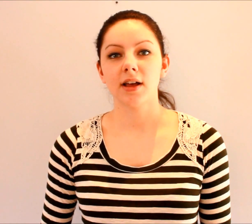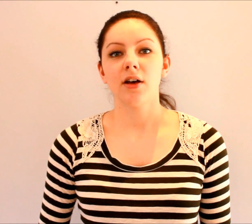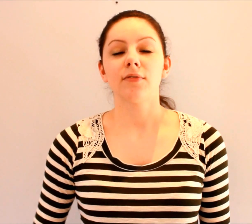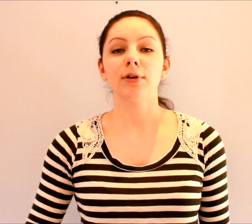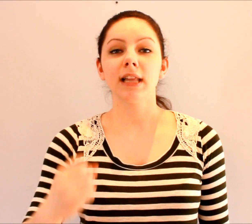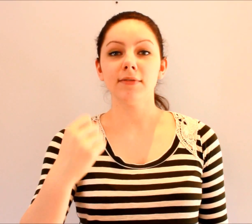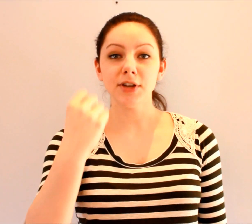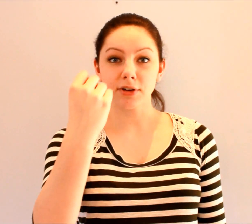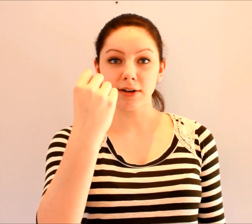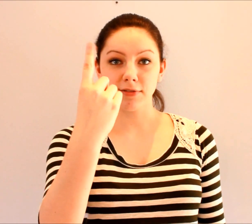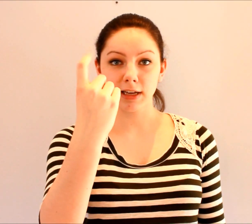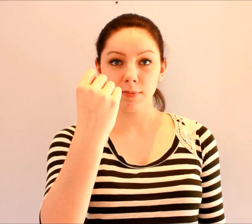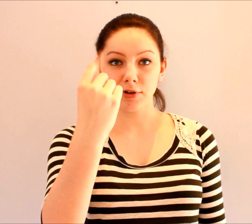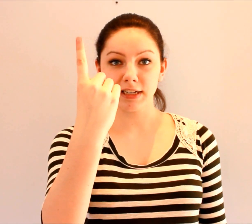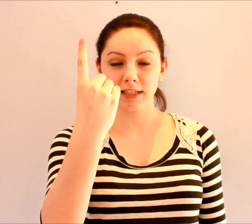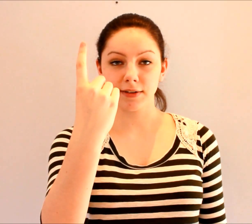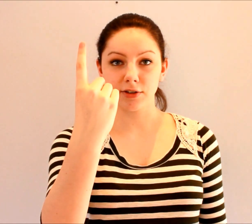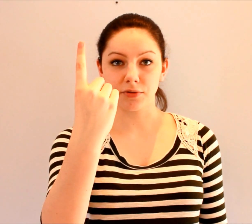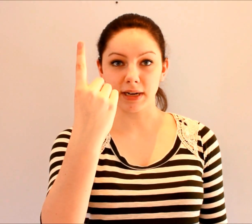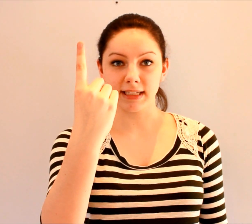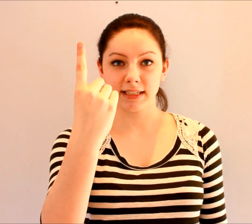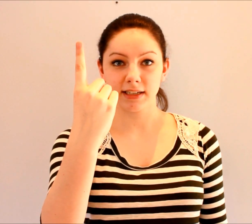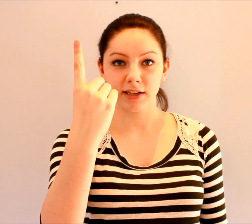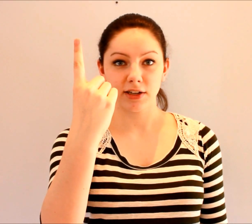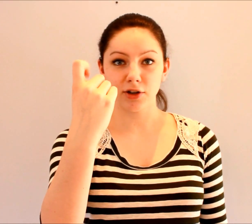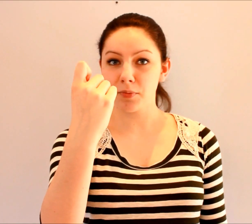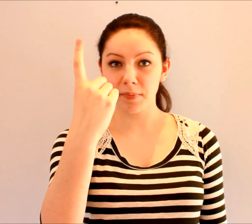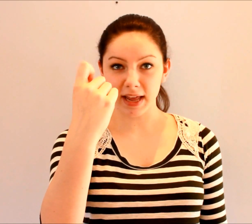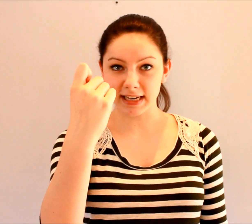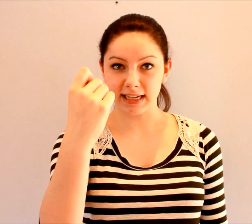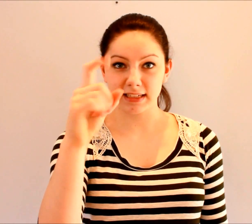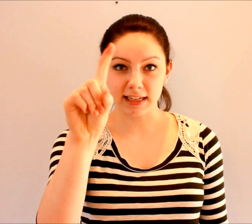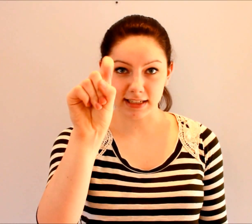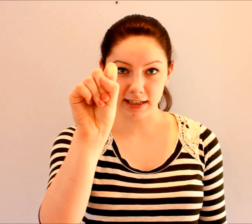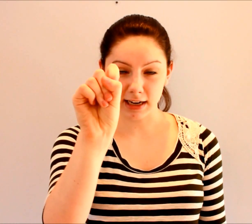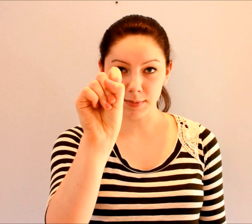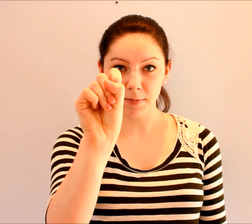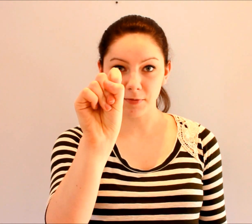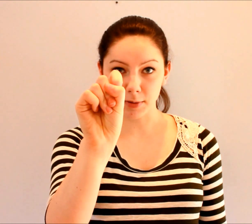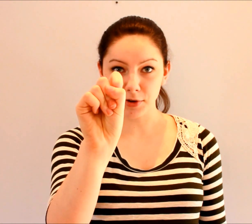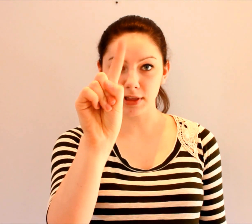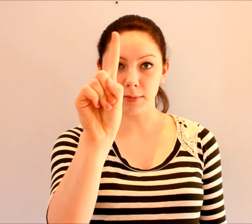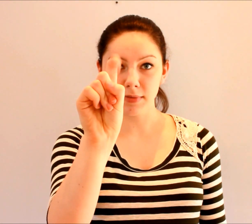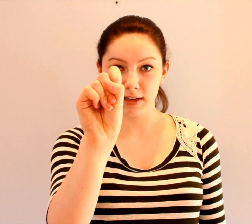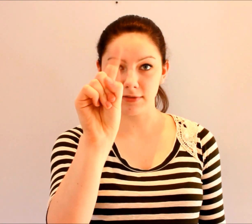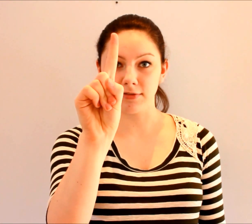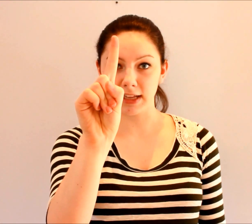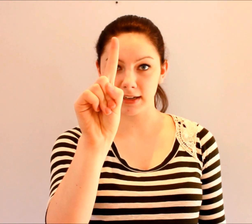For eleven, you're going to flick up your index finger twice. Don't bend it. It's going to come up from your thumb and flick.